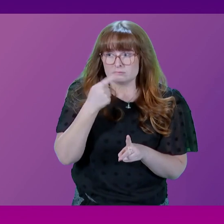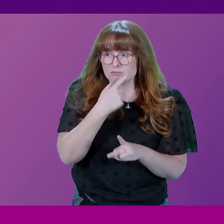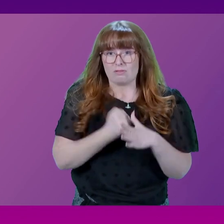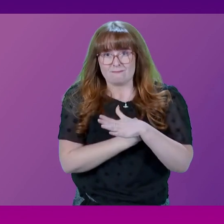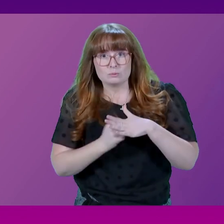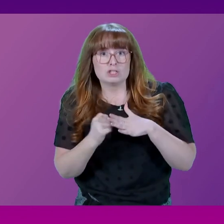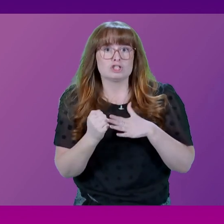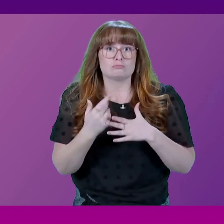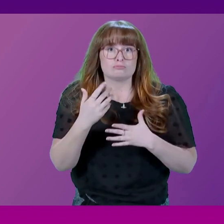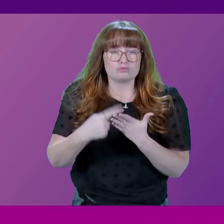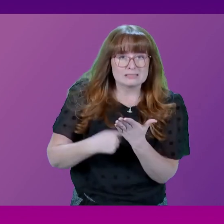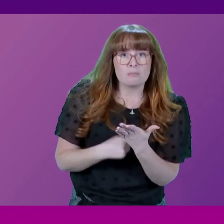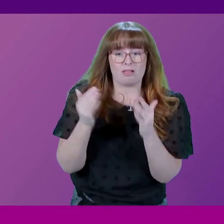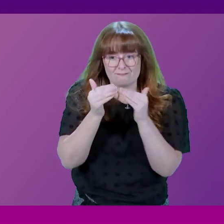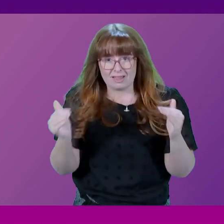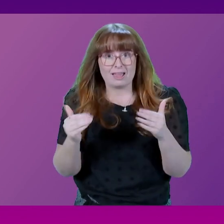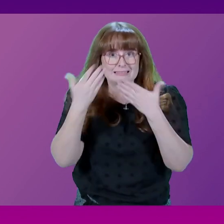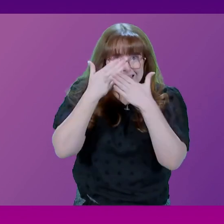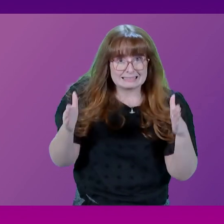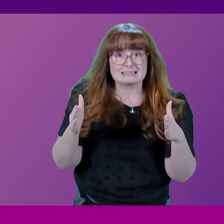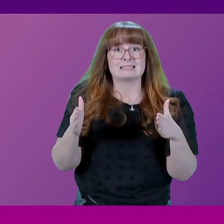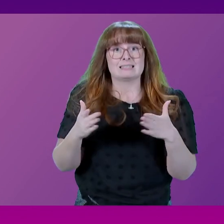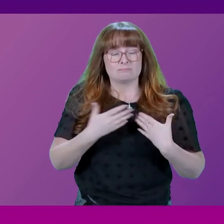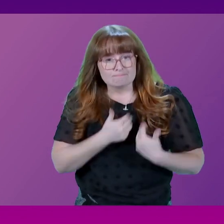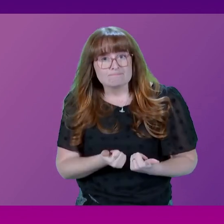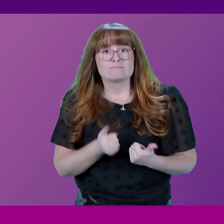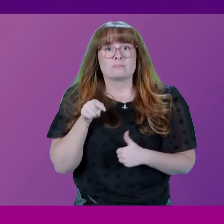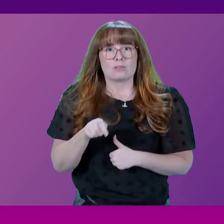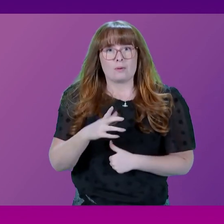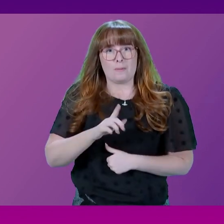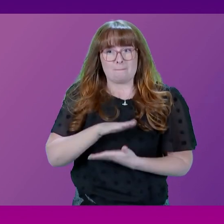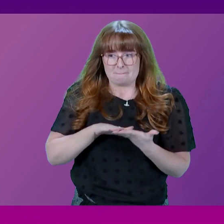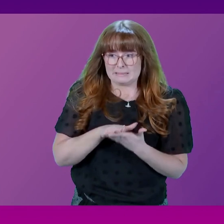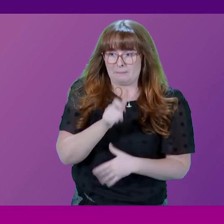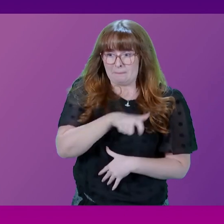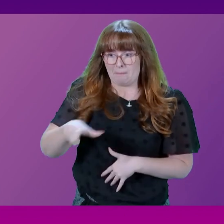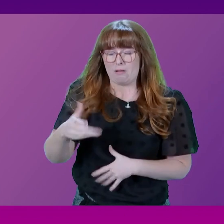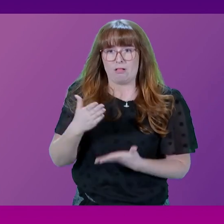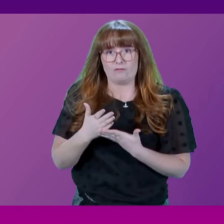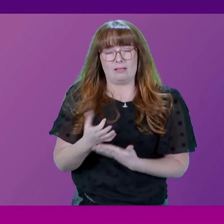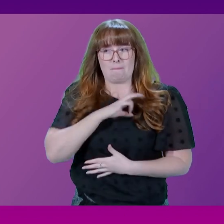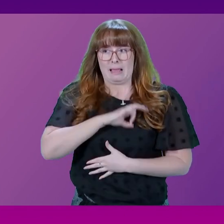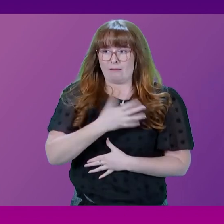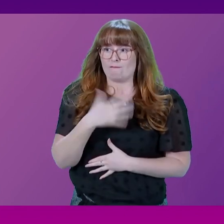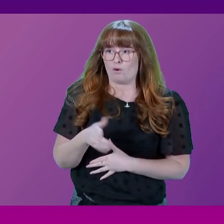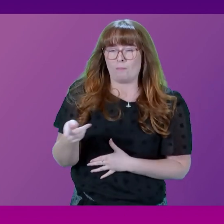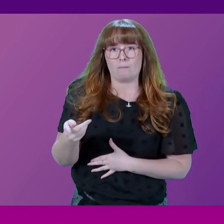to the founding principles of dignity, fairness and respect so that people are benefiting from the powers over Social